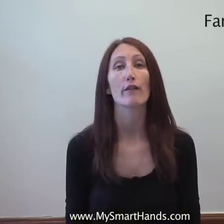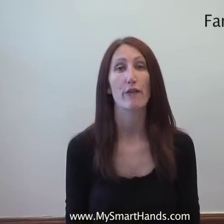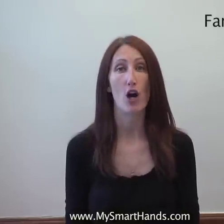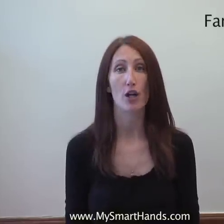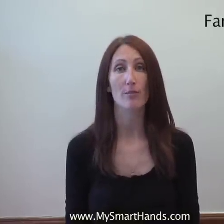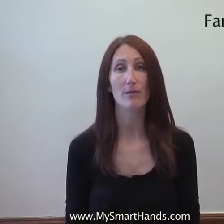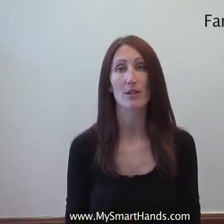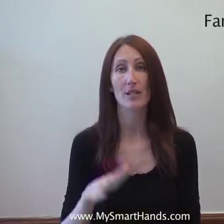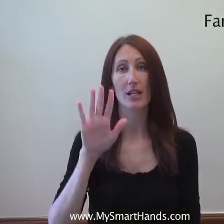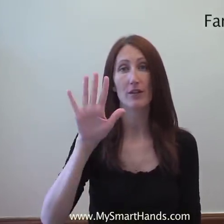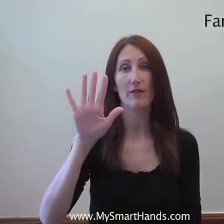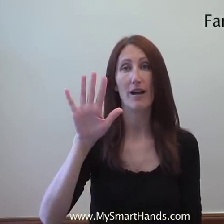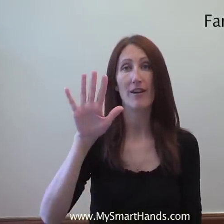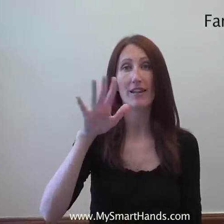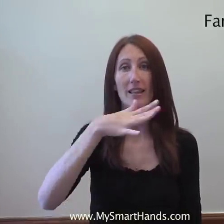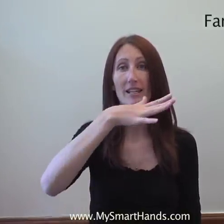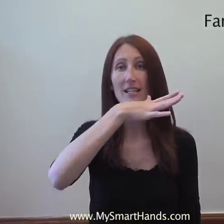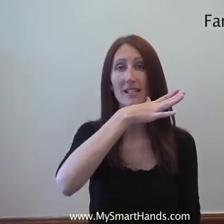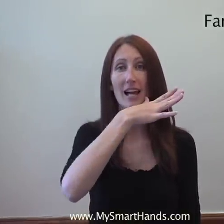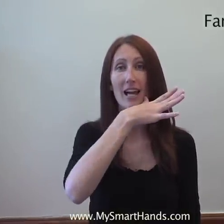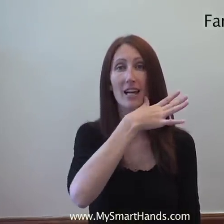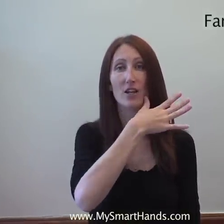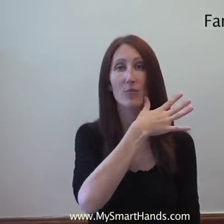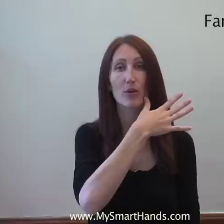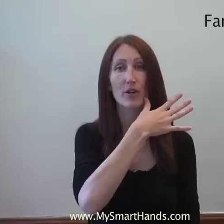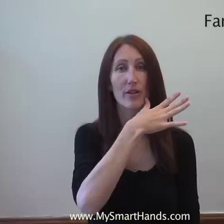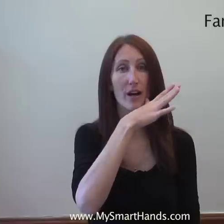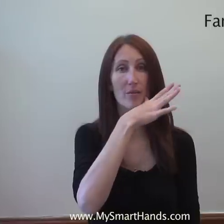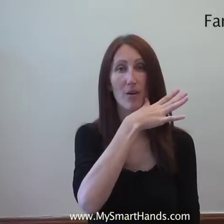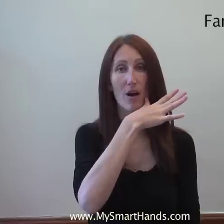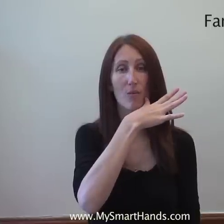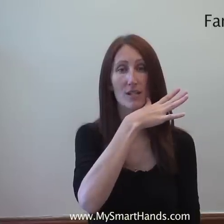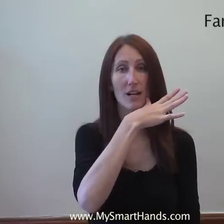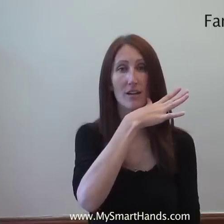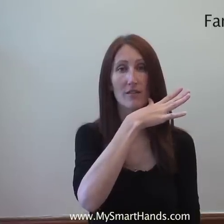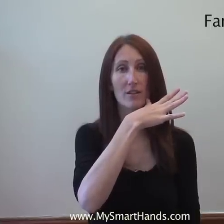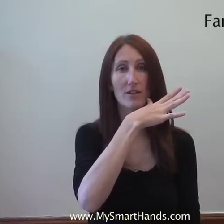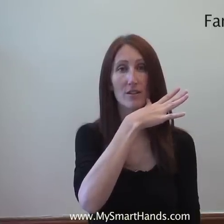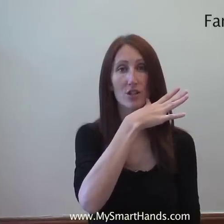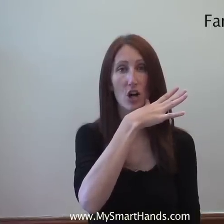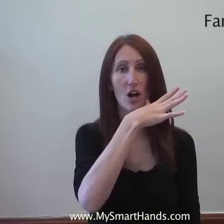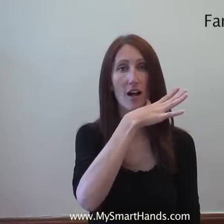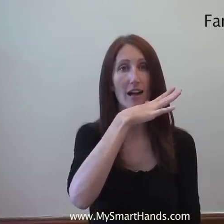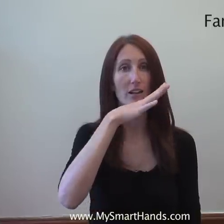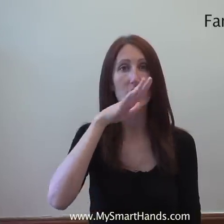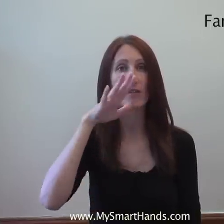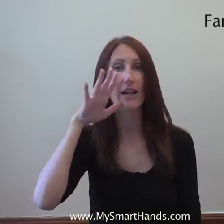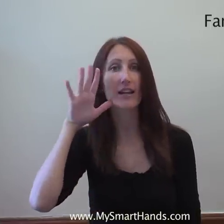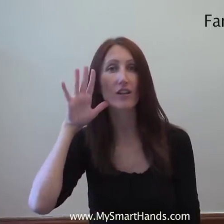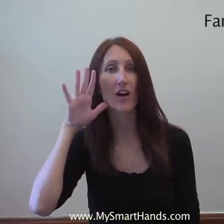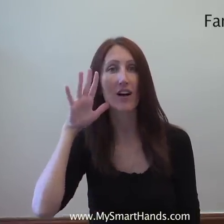Farm. You take your five hand like this and you put your thumb on one side of your jaw and you drag it across.